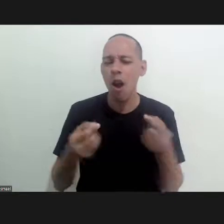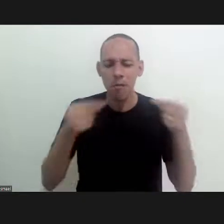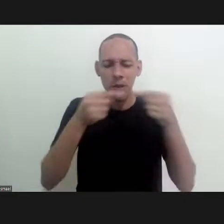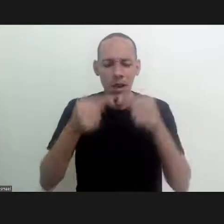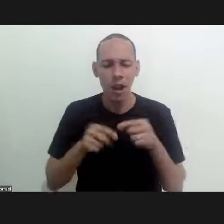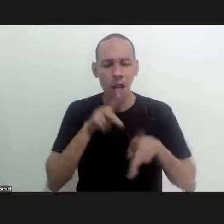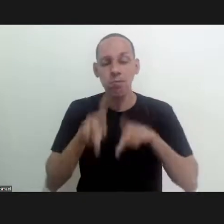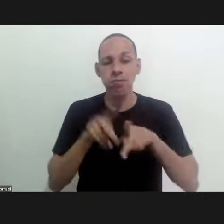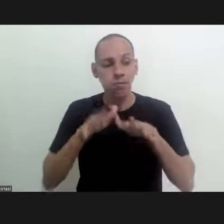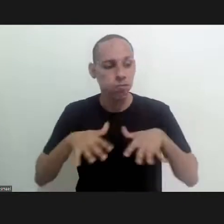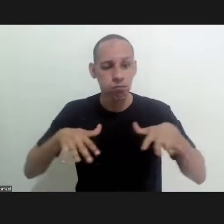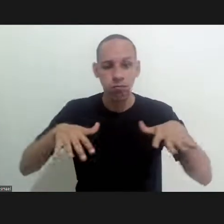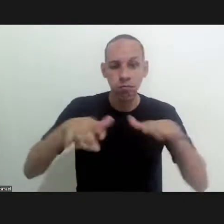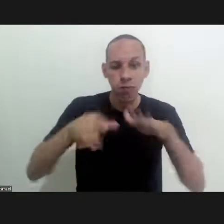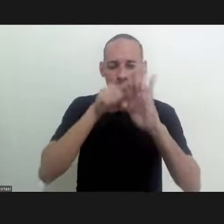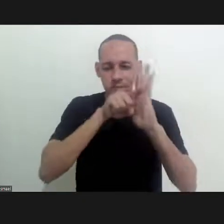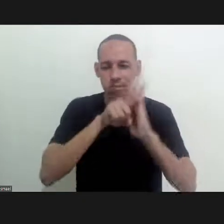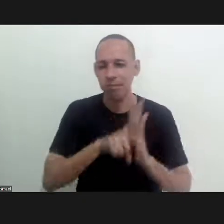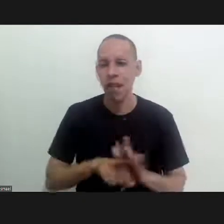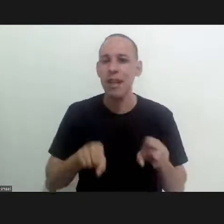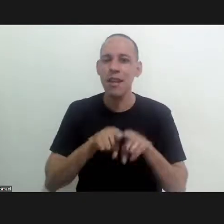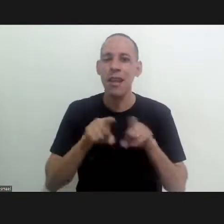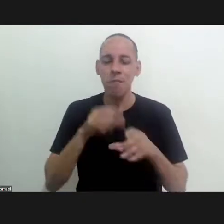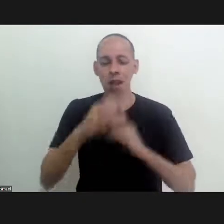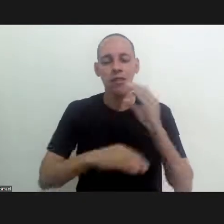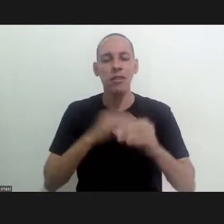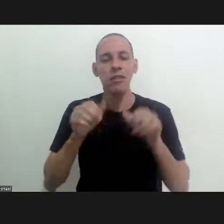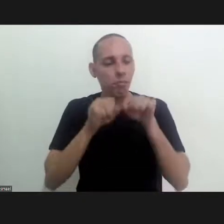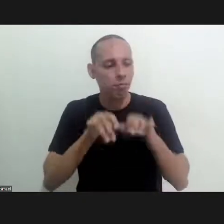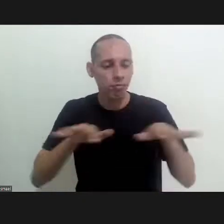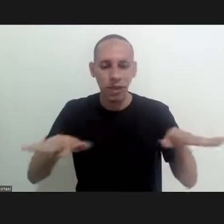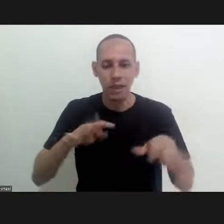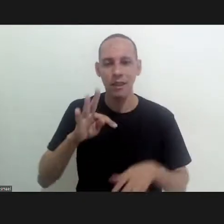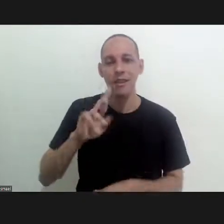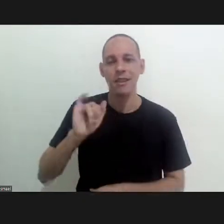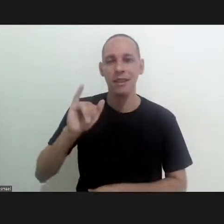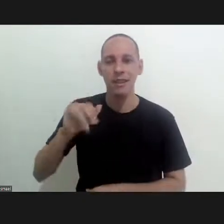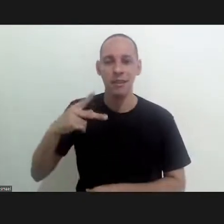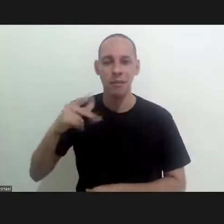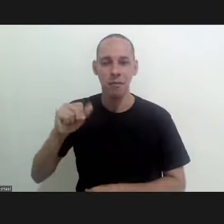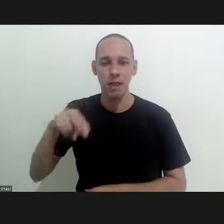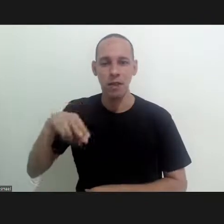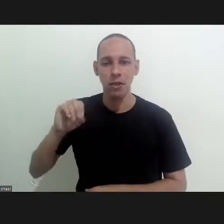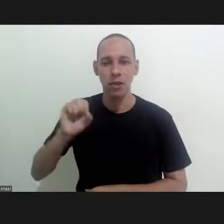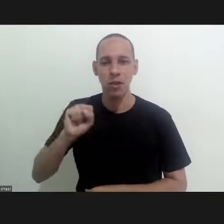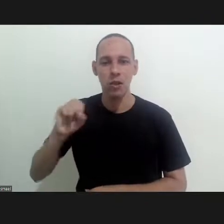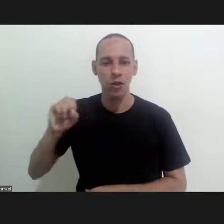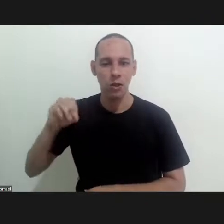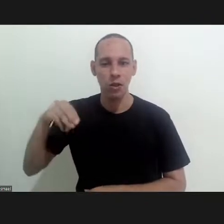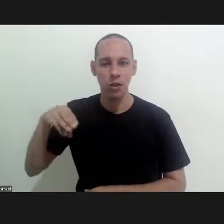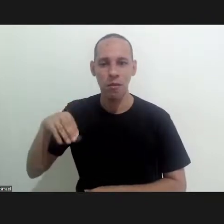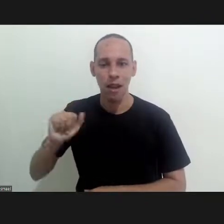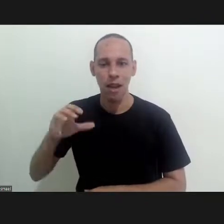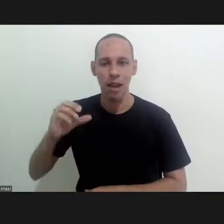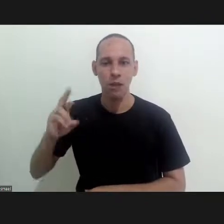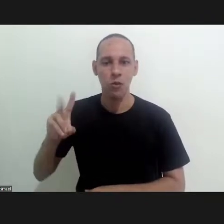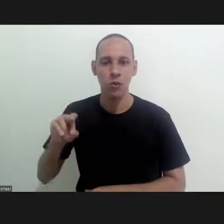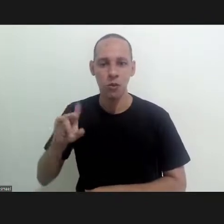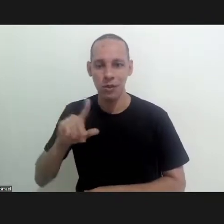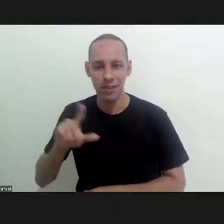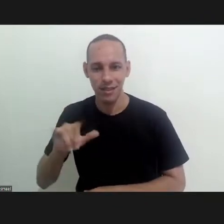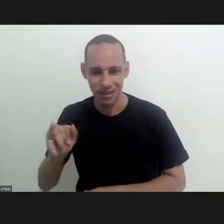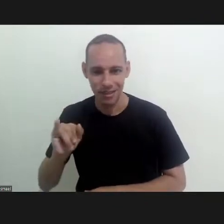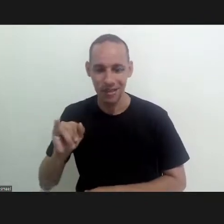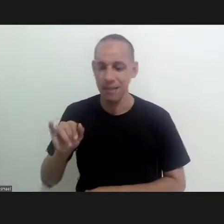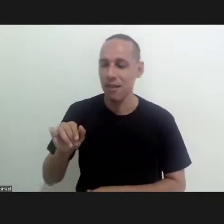dynamics and triatomics of the transmission cycle of T. cruzi. Another research